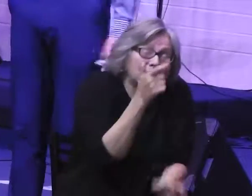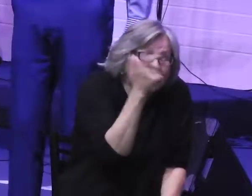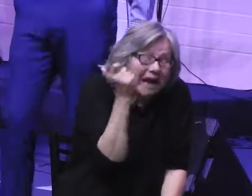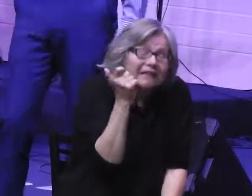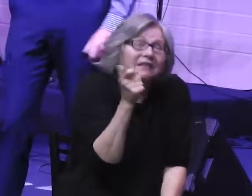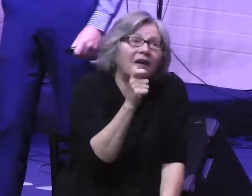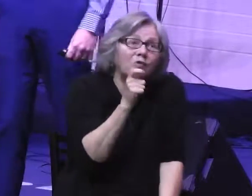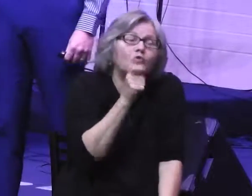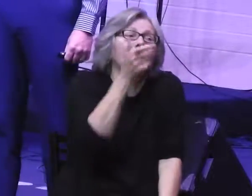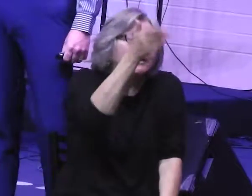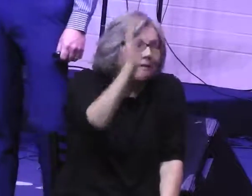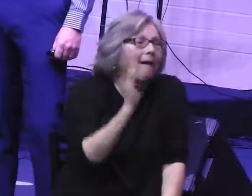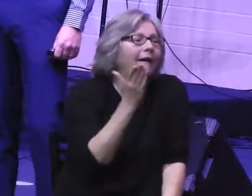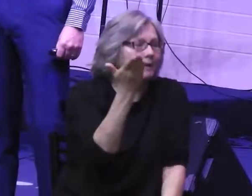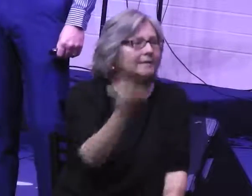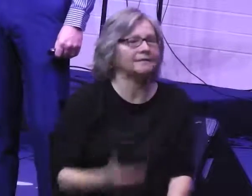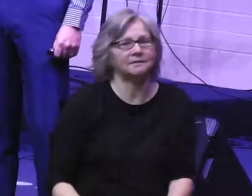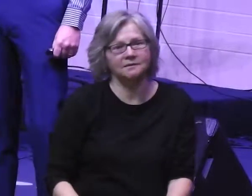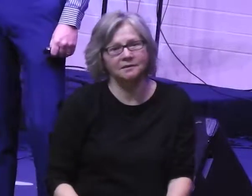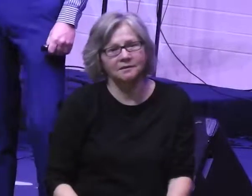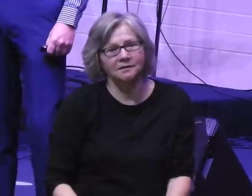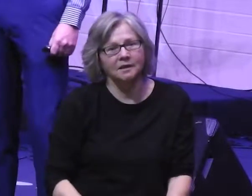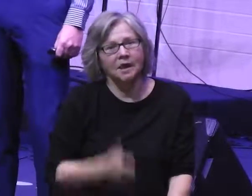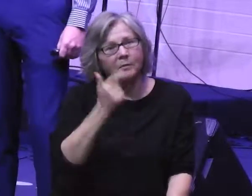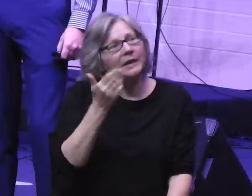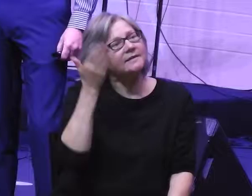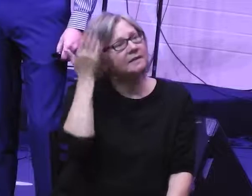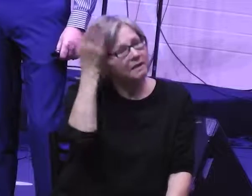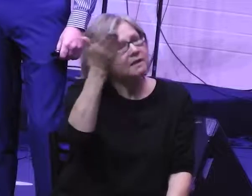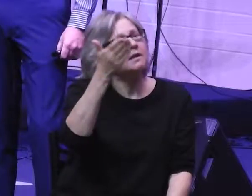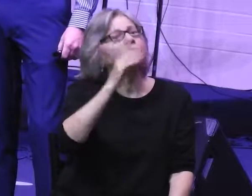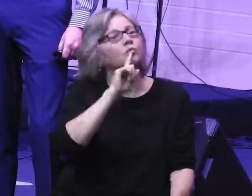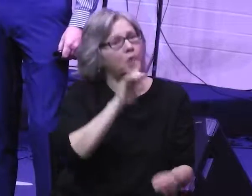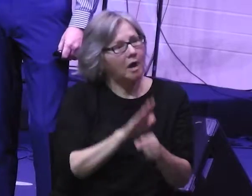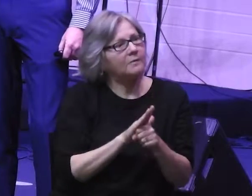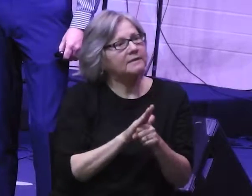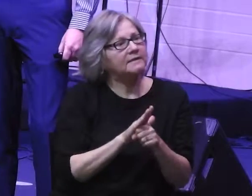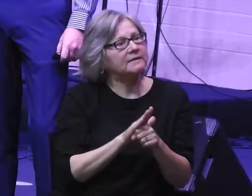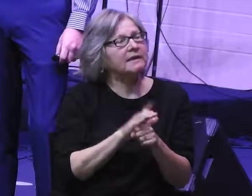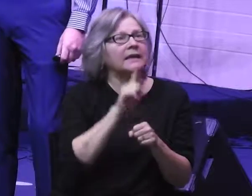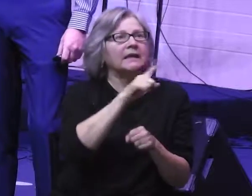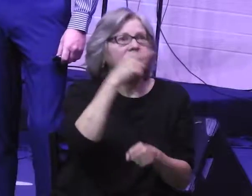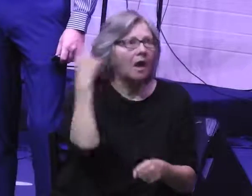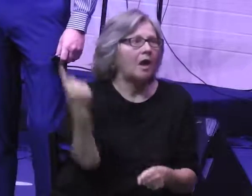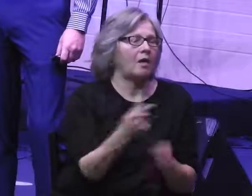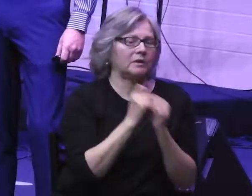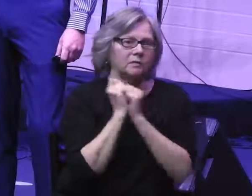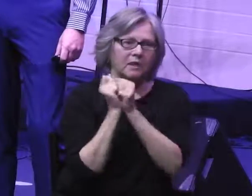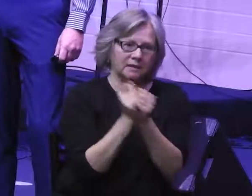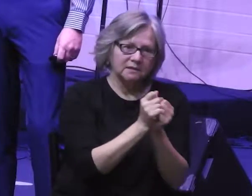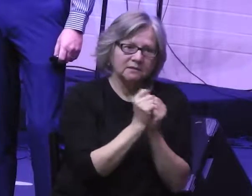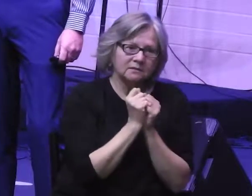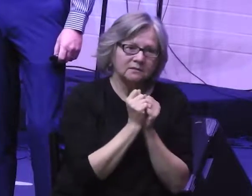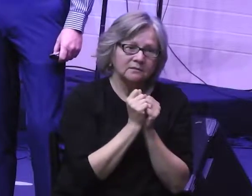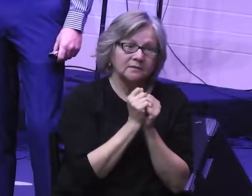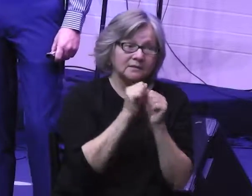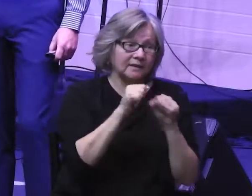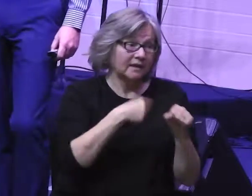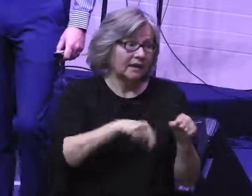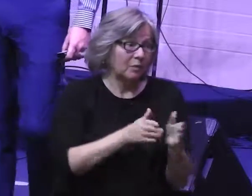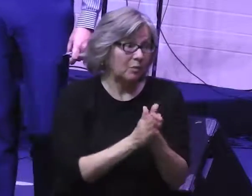of who God is. Because He's promised He'll always be with us.